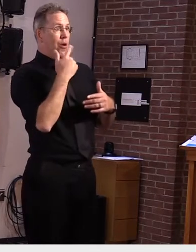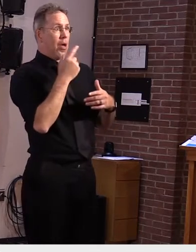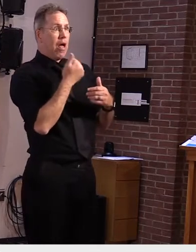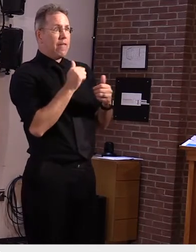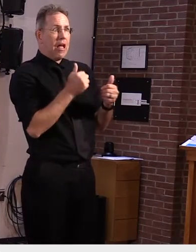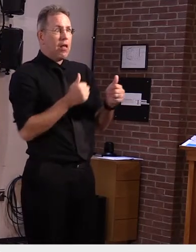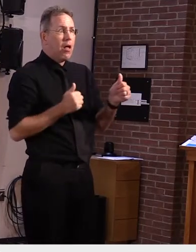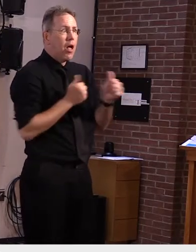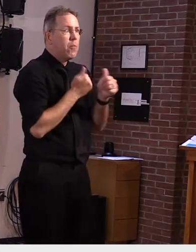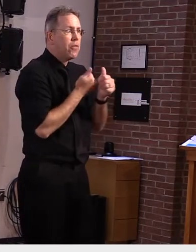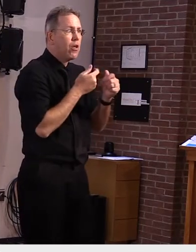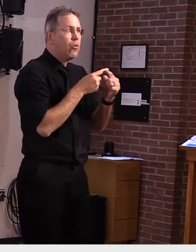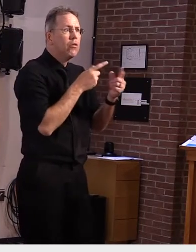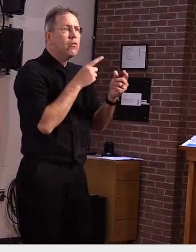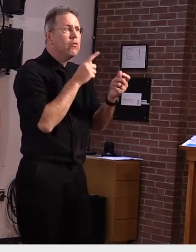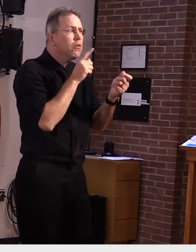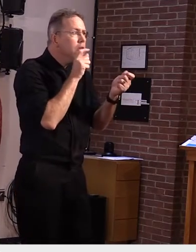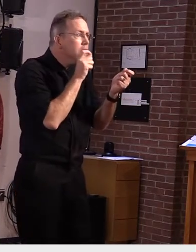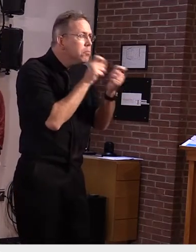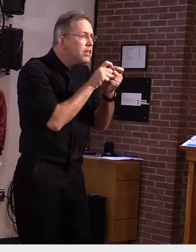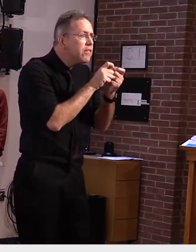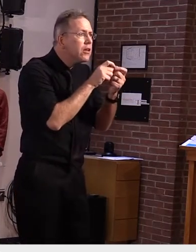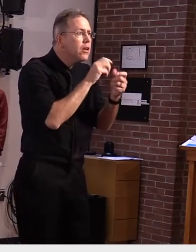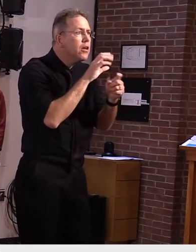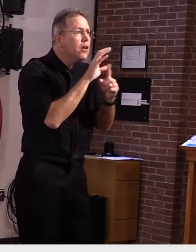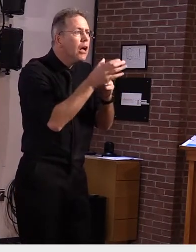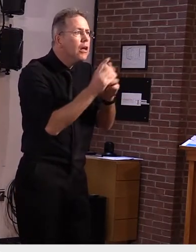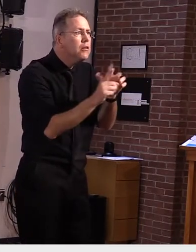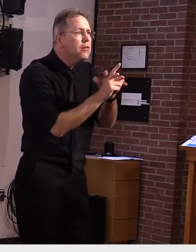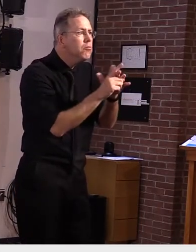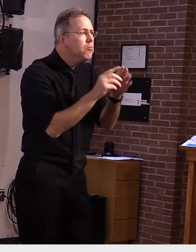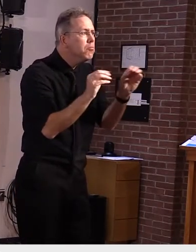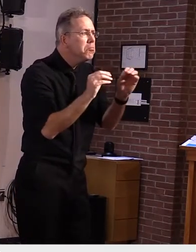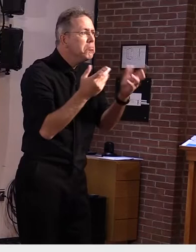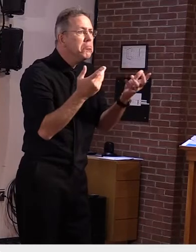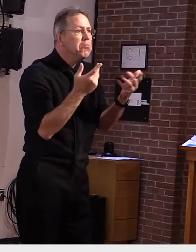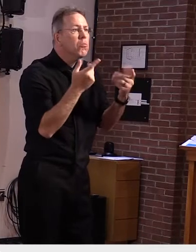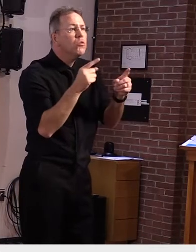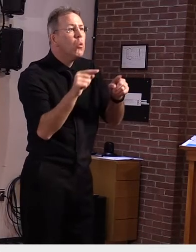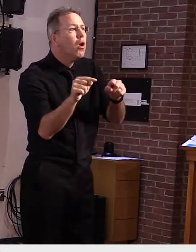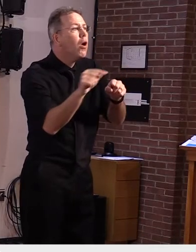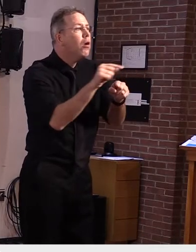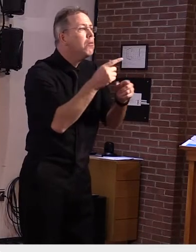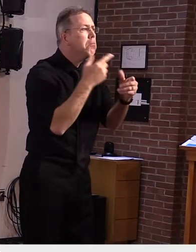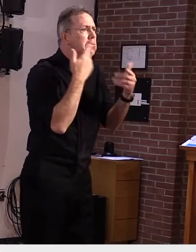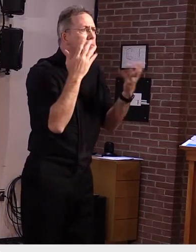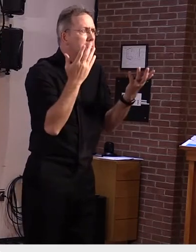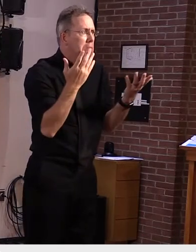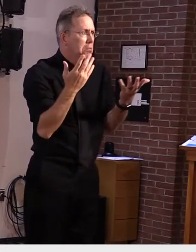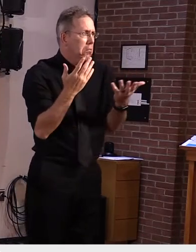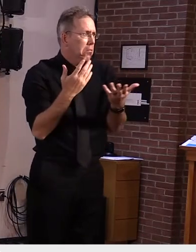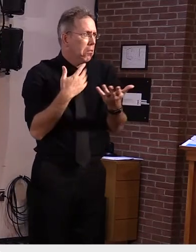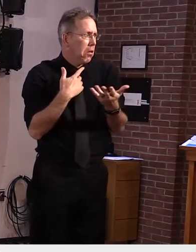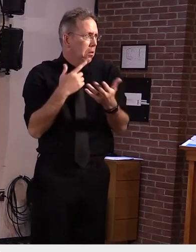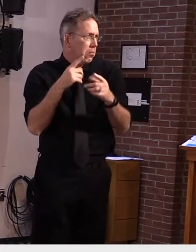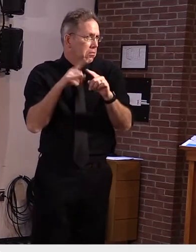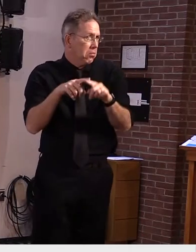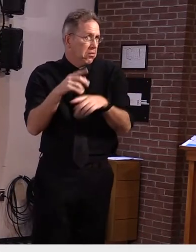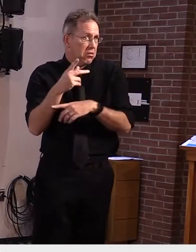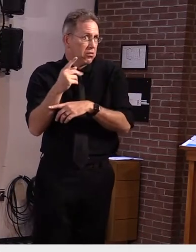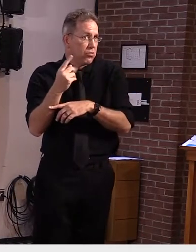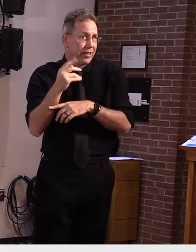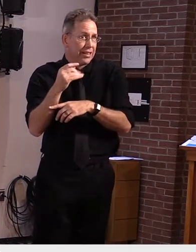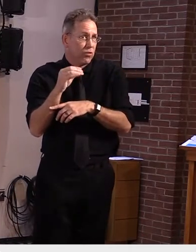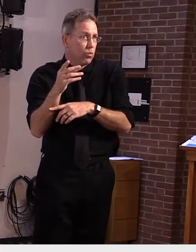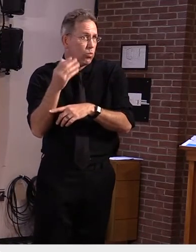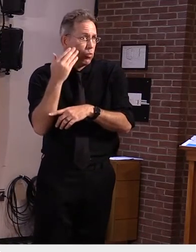incident in terms of what is going on there i'll um turn to dr kelso if she she